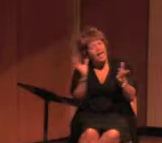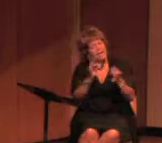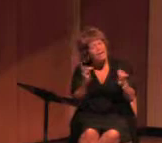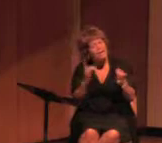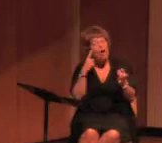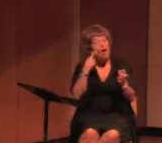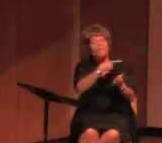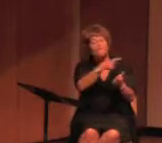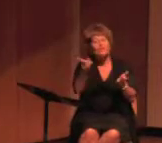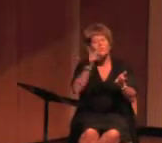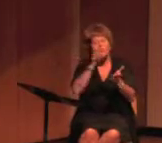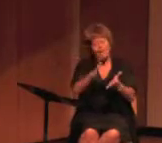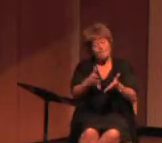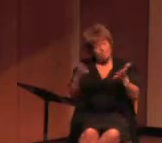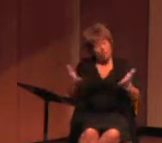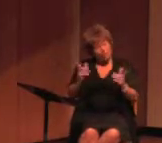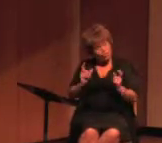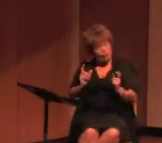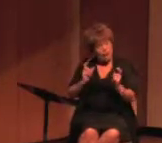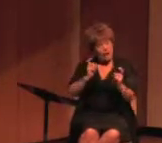of those to whom math is given,